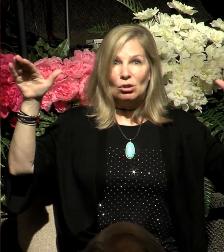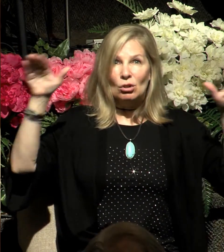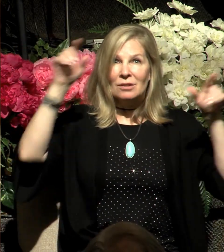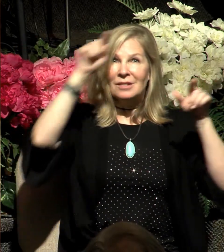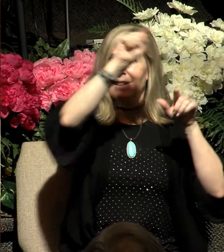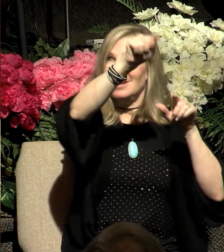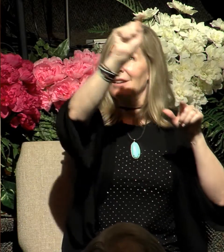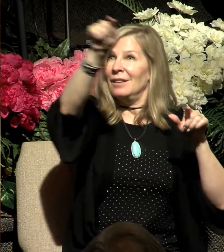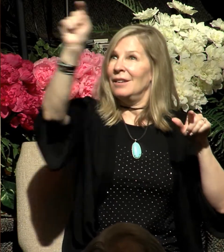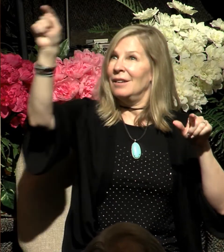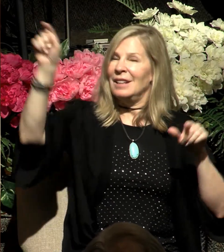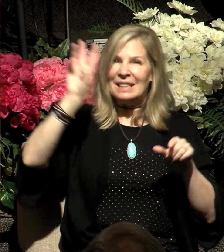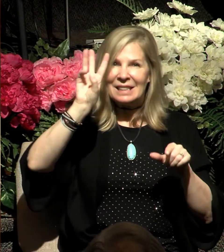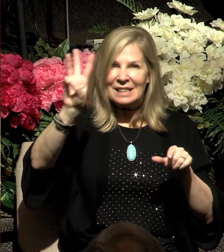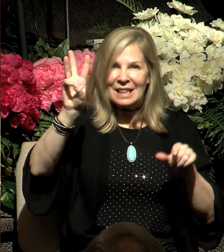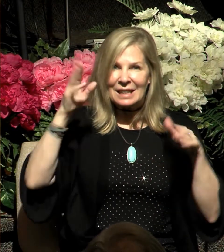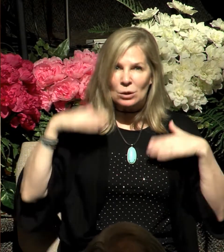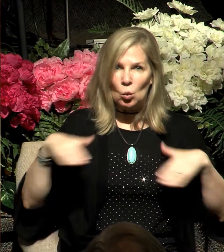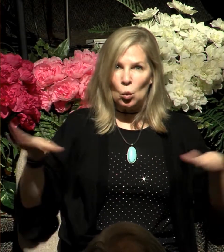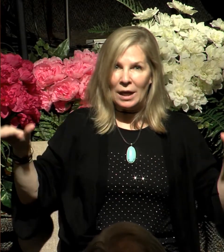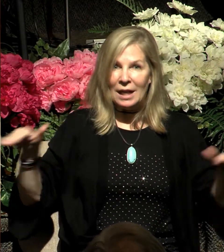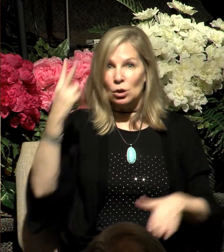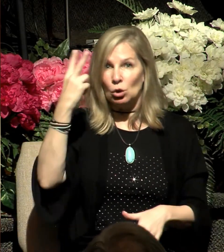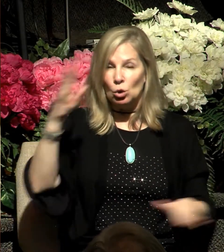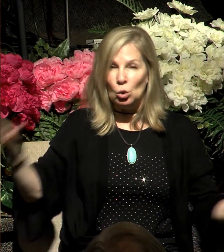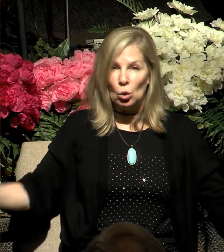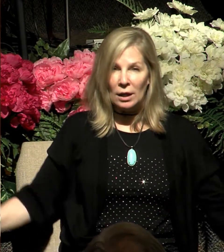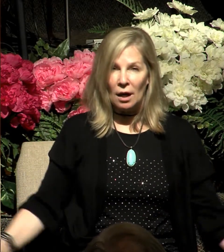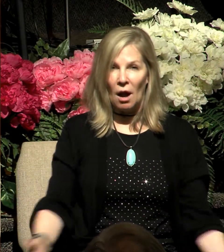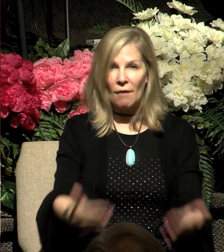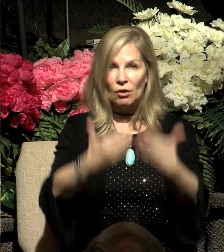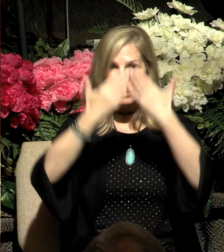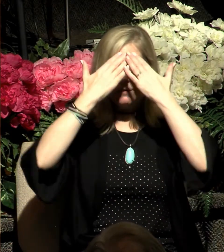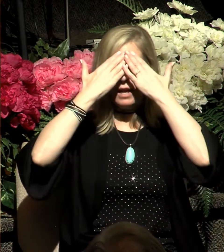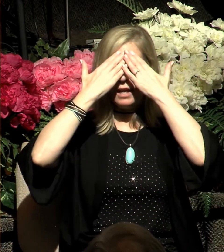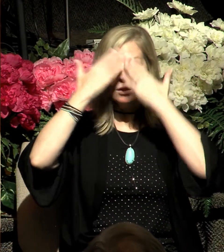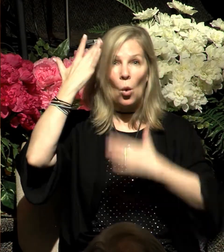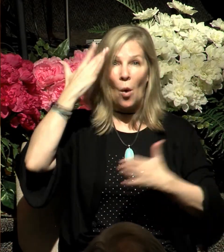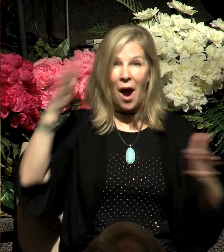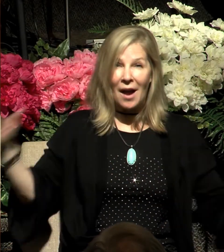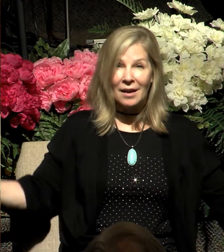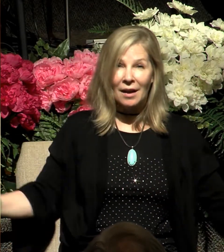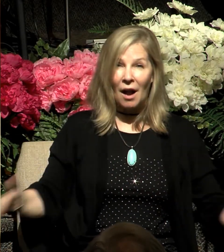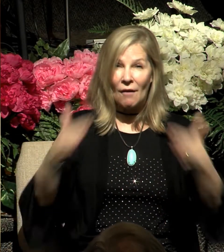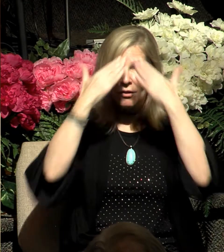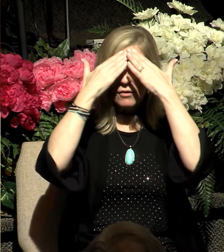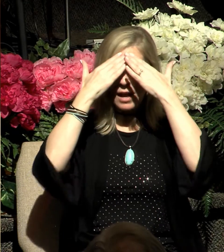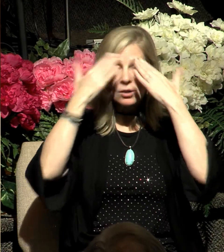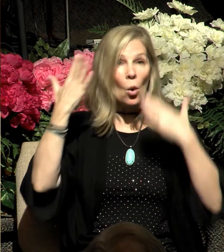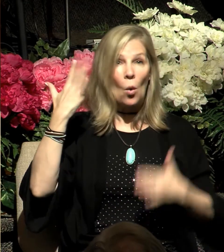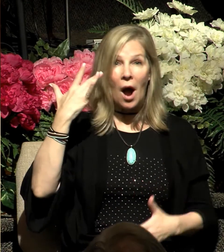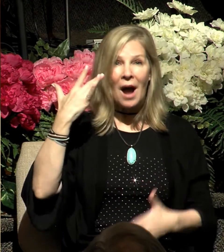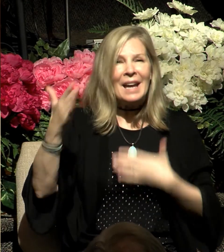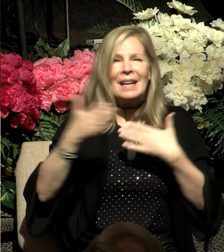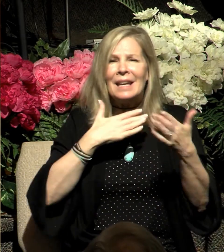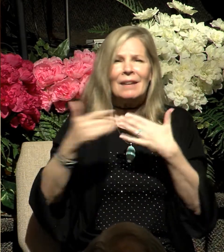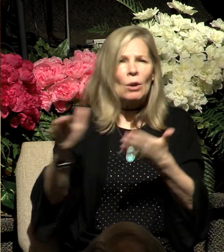each having six wings, with two he covered his face. Why did he cover his face? Even a holy angel couldn't look upon God's full